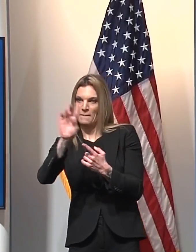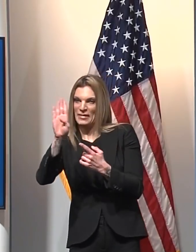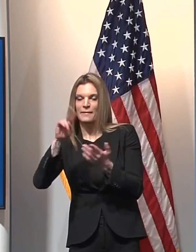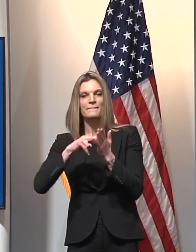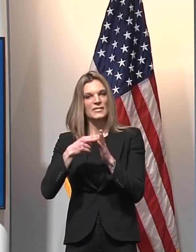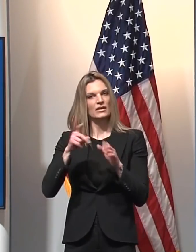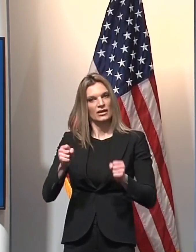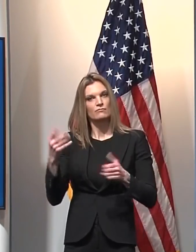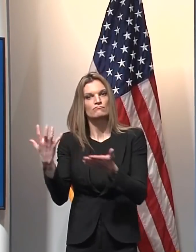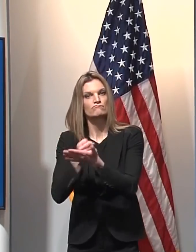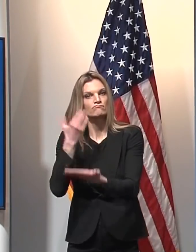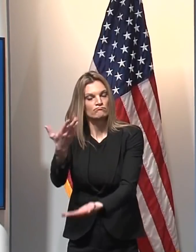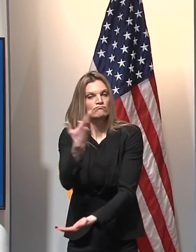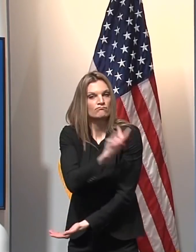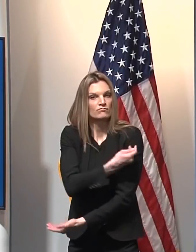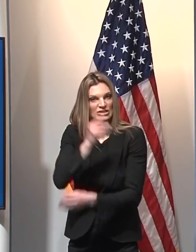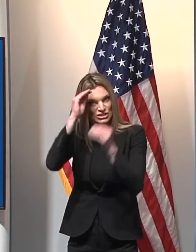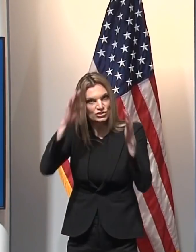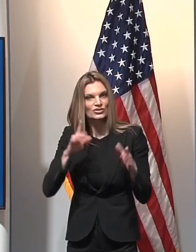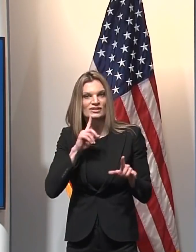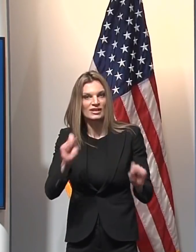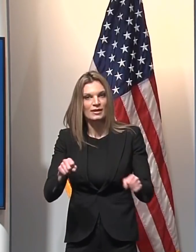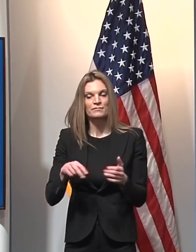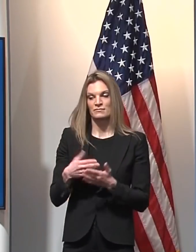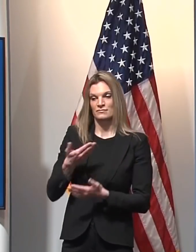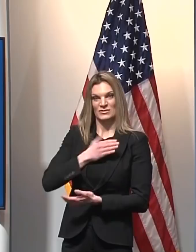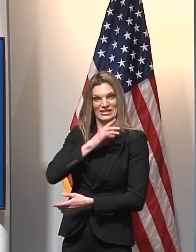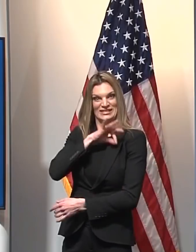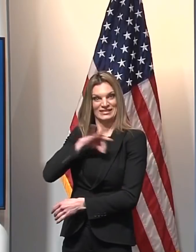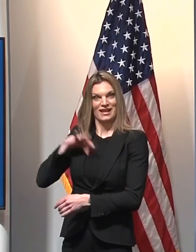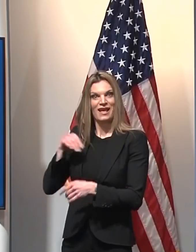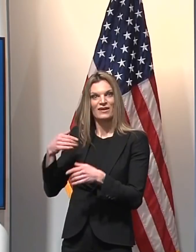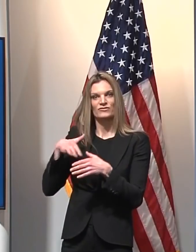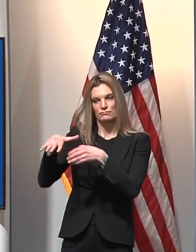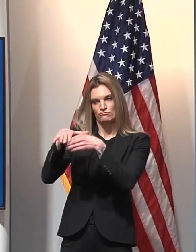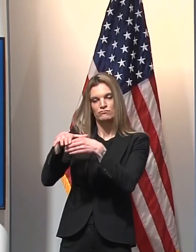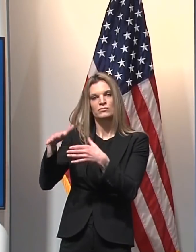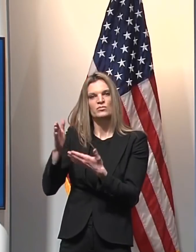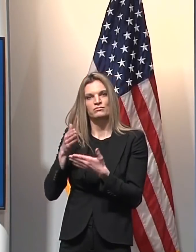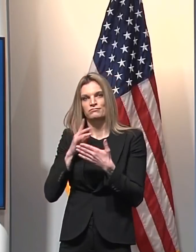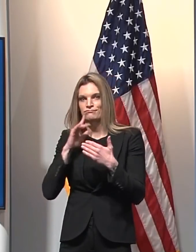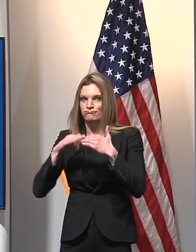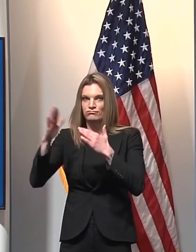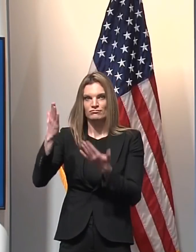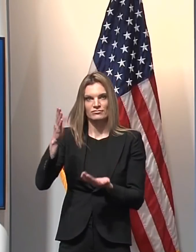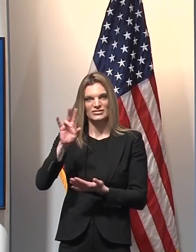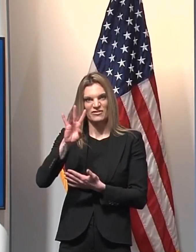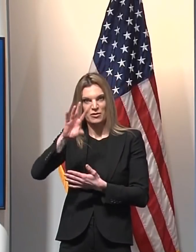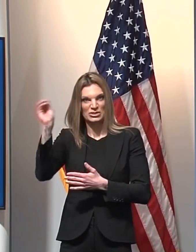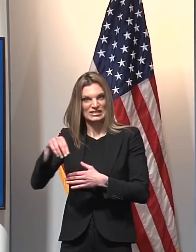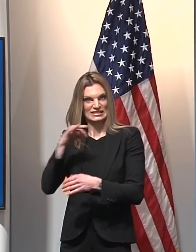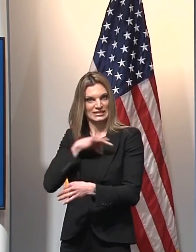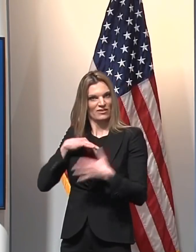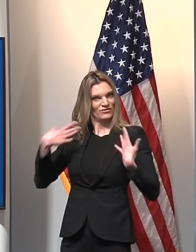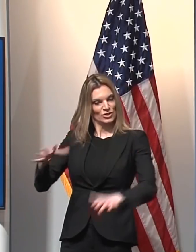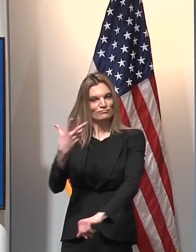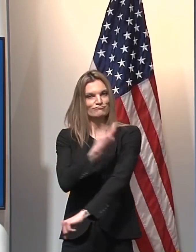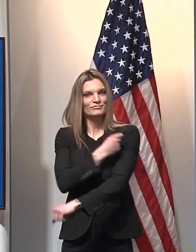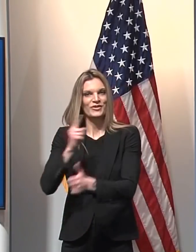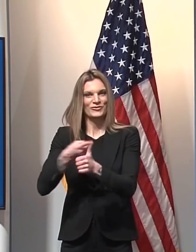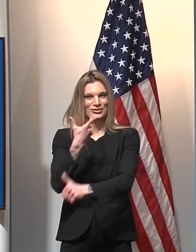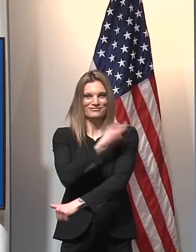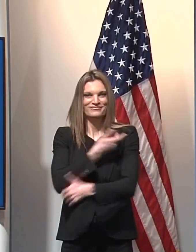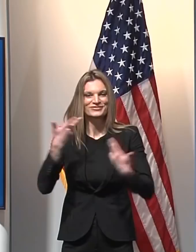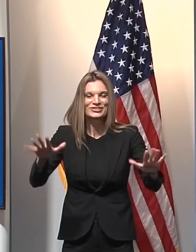care systems, over 75% of our staff have received at least one dose of the COVID-19 vaccine. No individual,